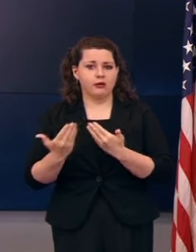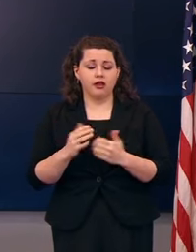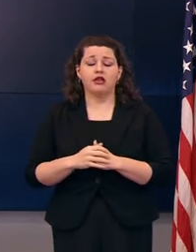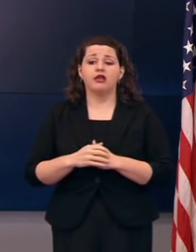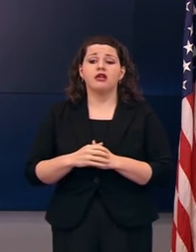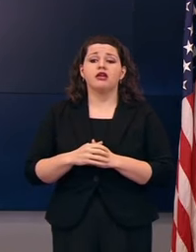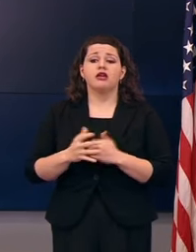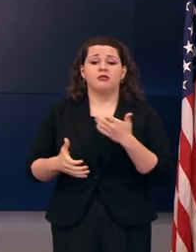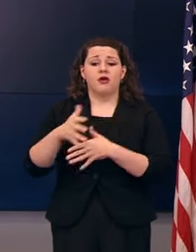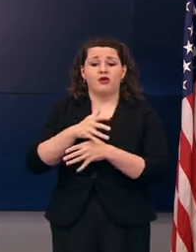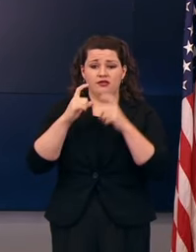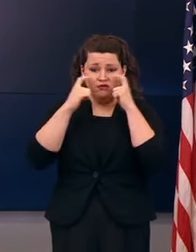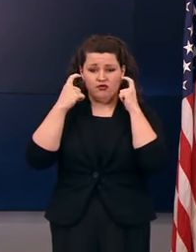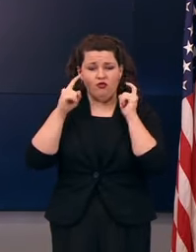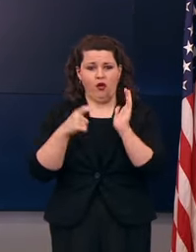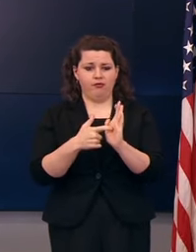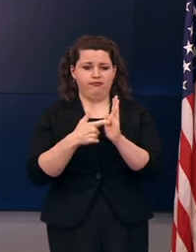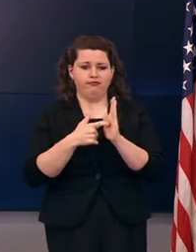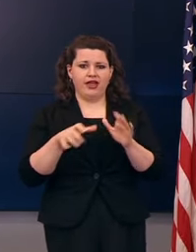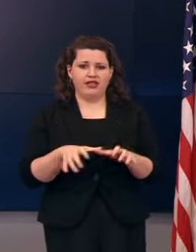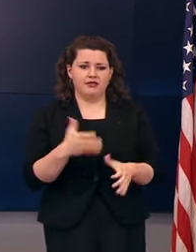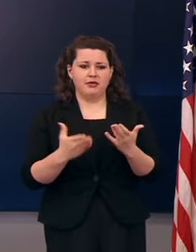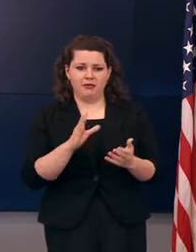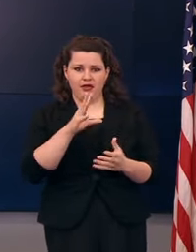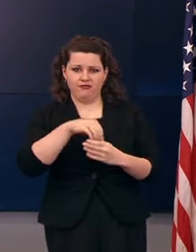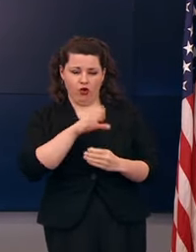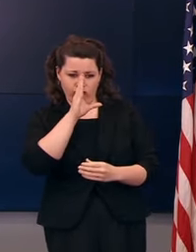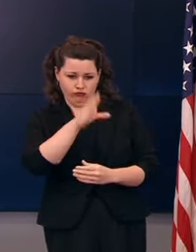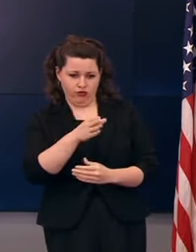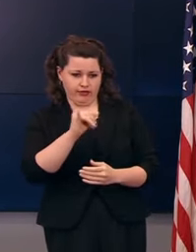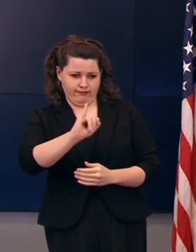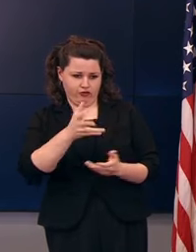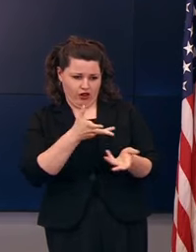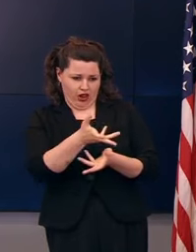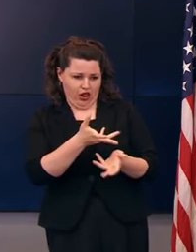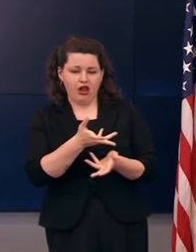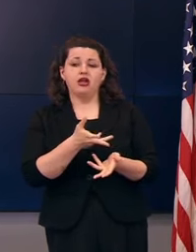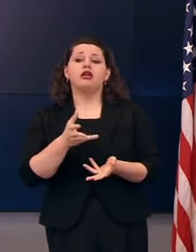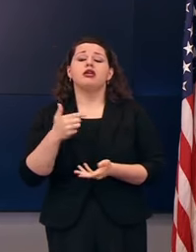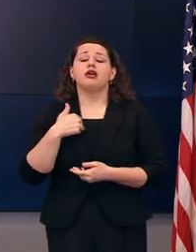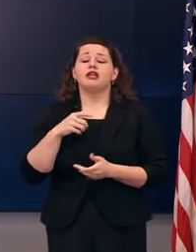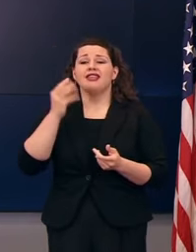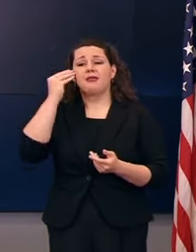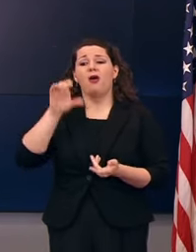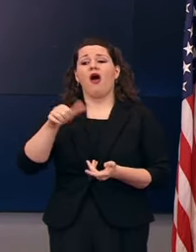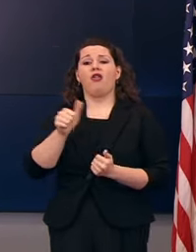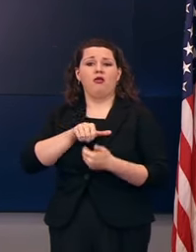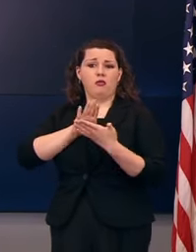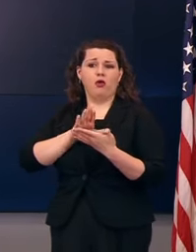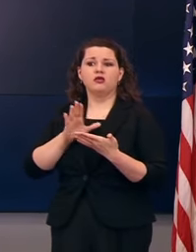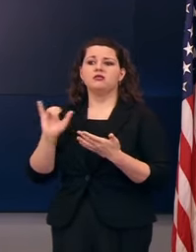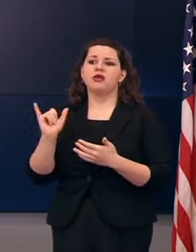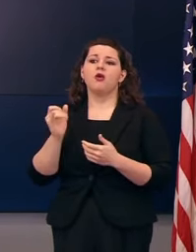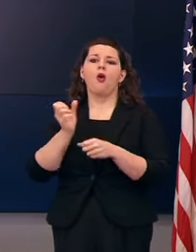masks for essential activities that may involve direct infectious contacts, and considering alternative approaches, such as using